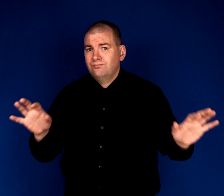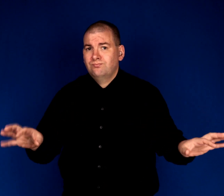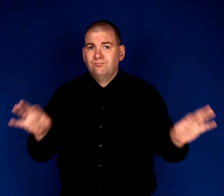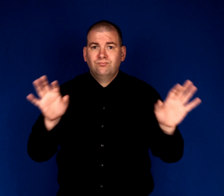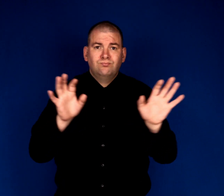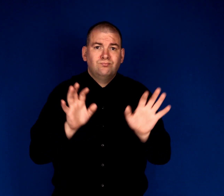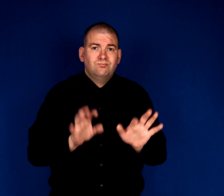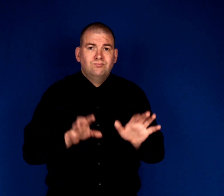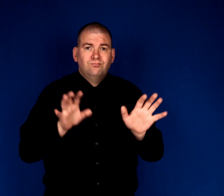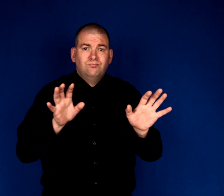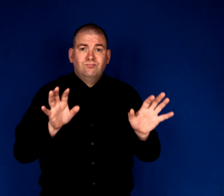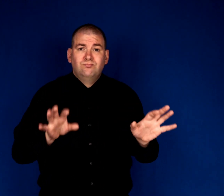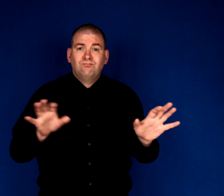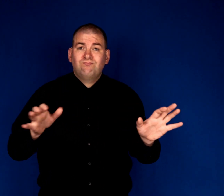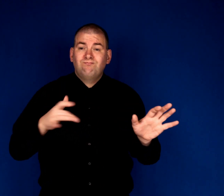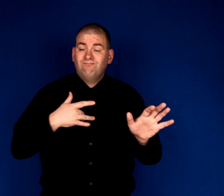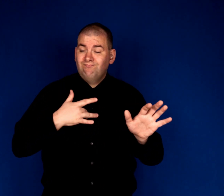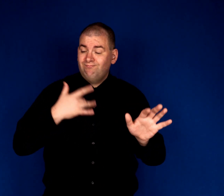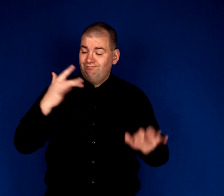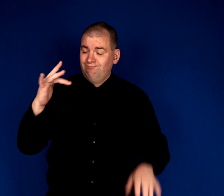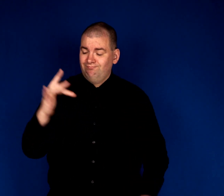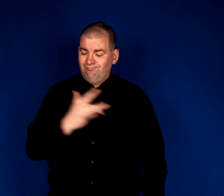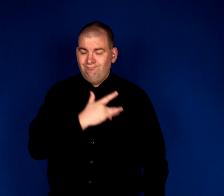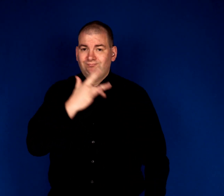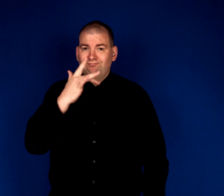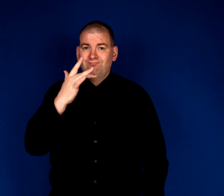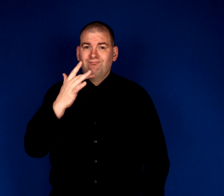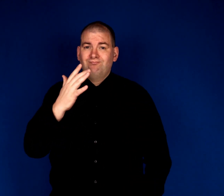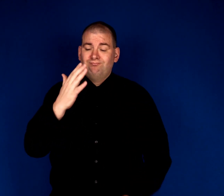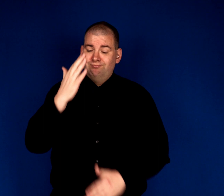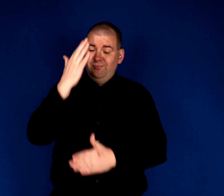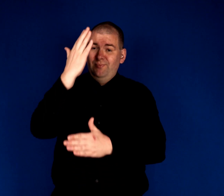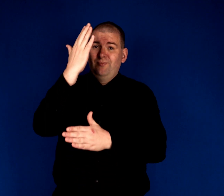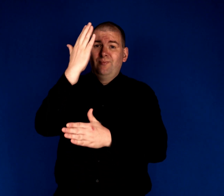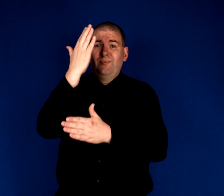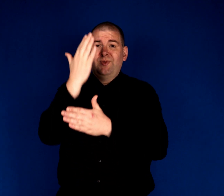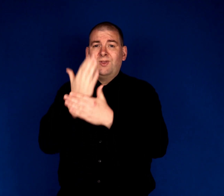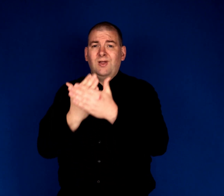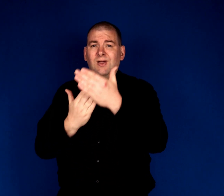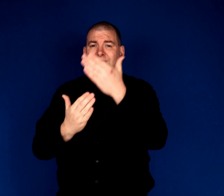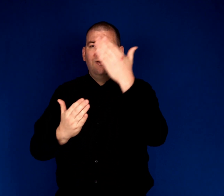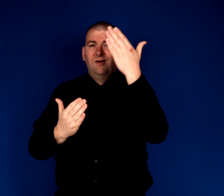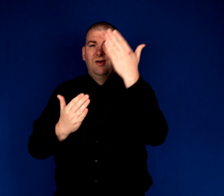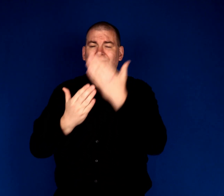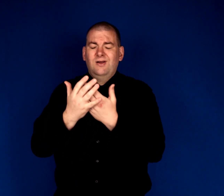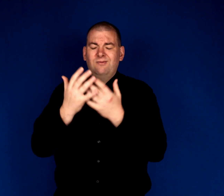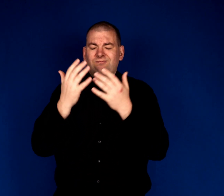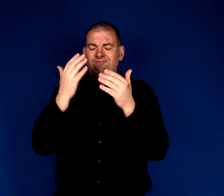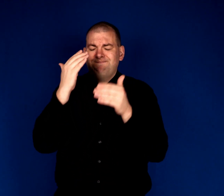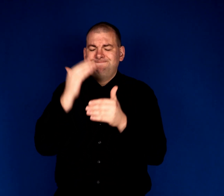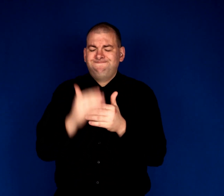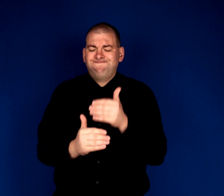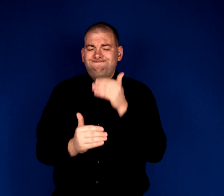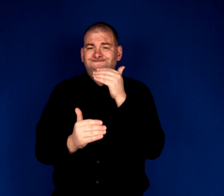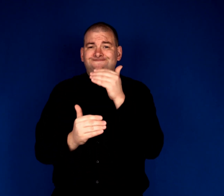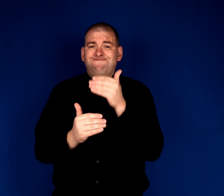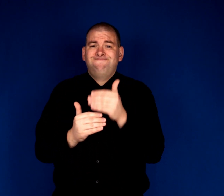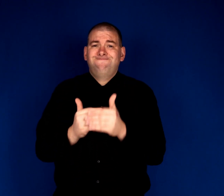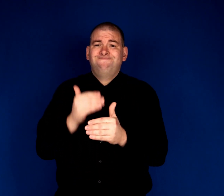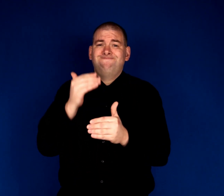I feel the touch of hands so kind